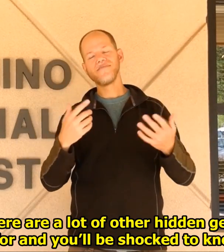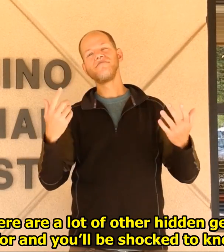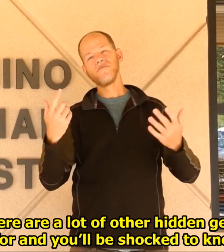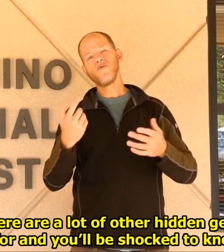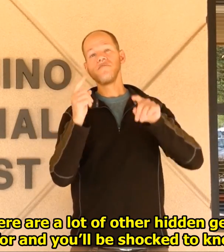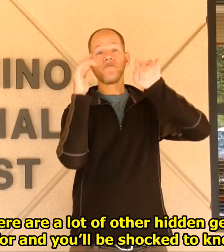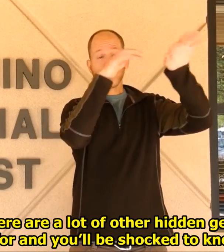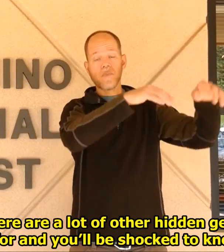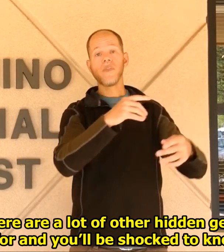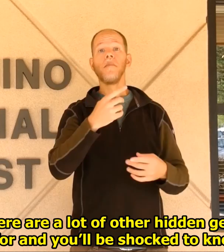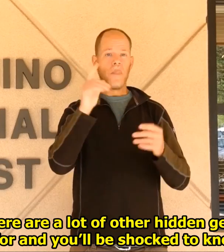It's a beautiful place.